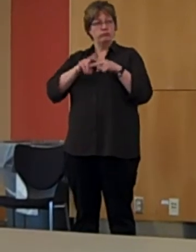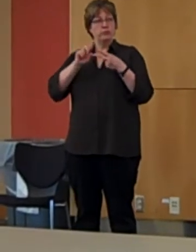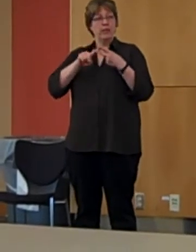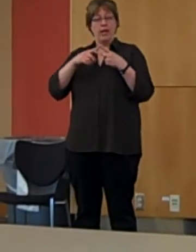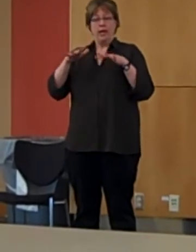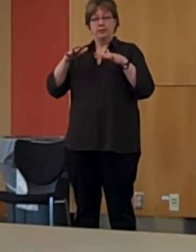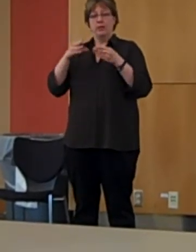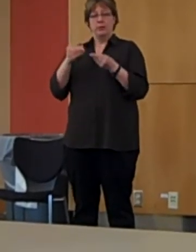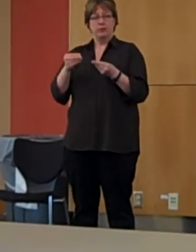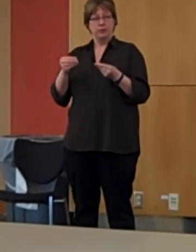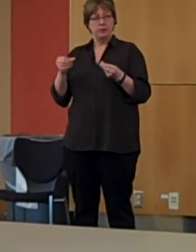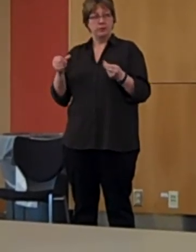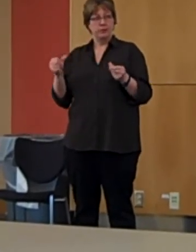and self-doubt during these exams.